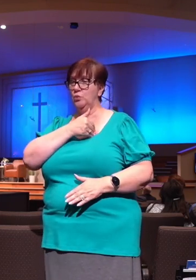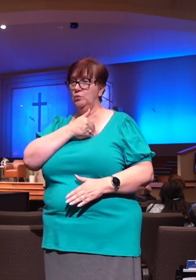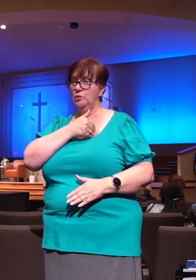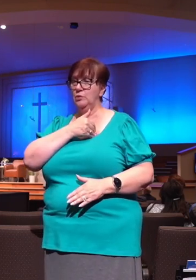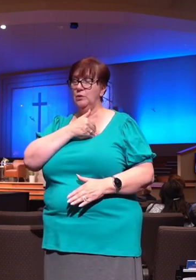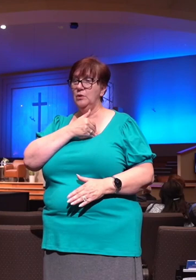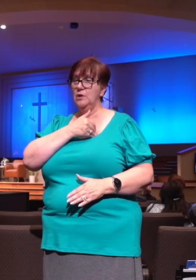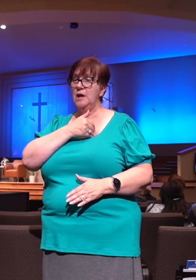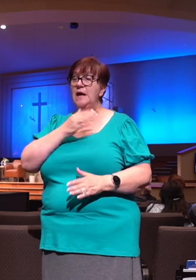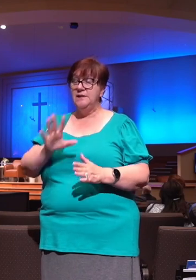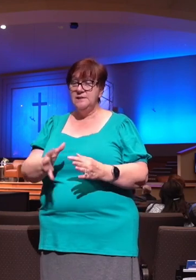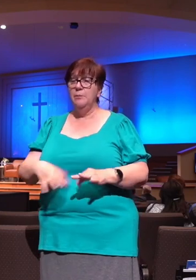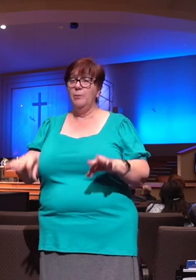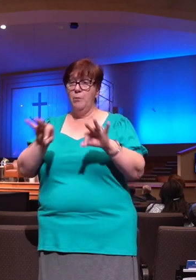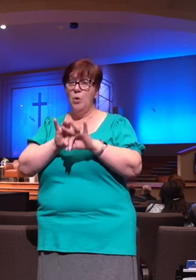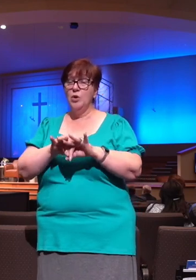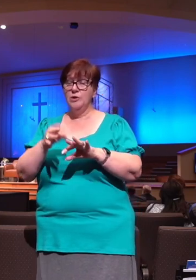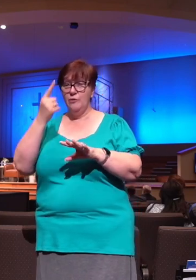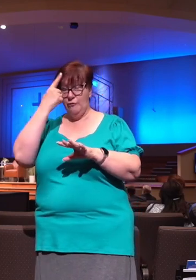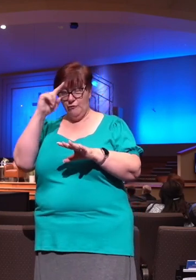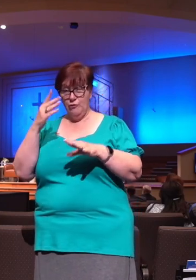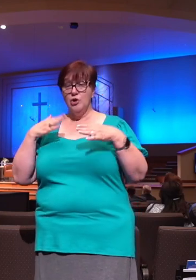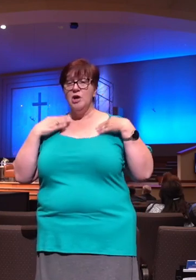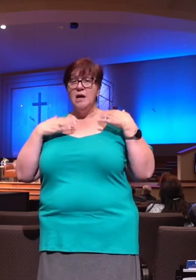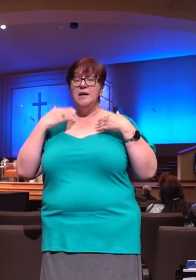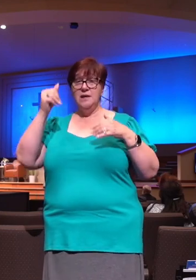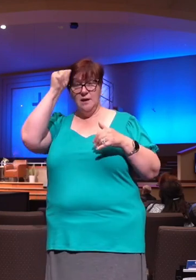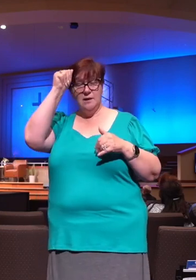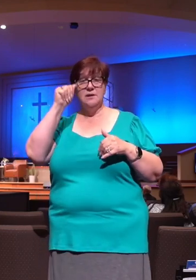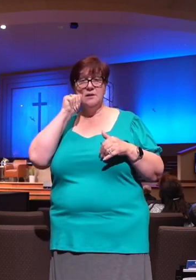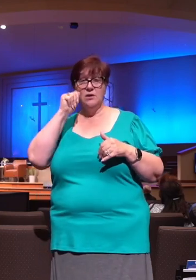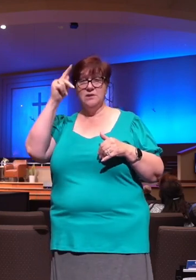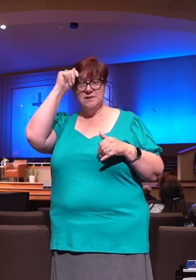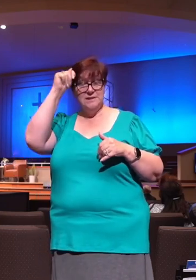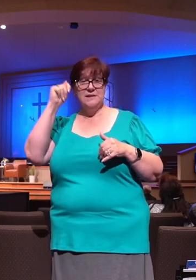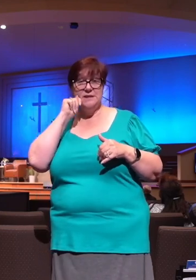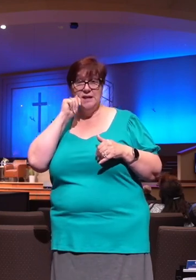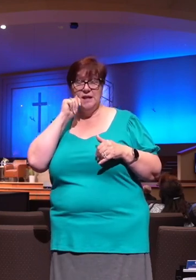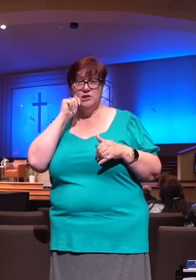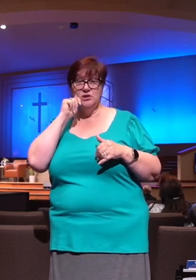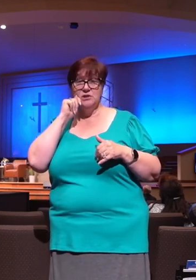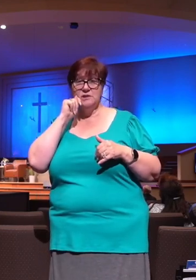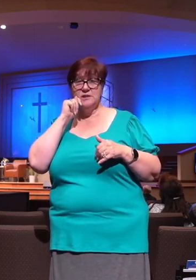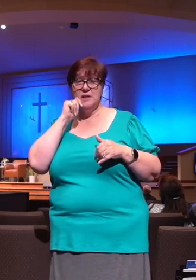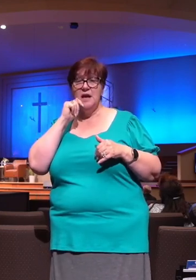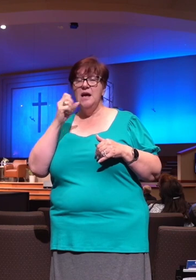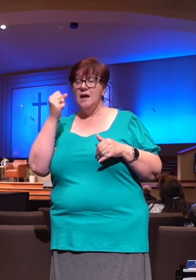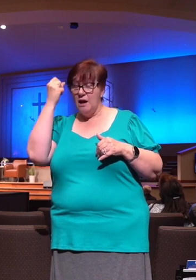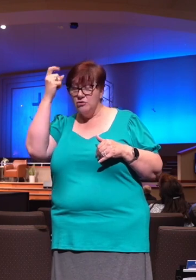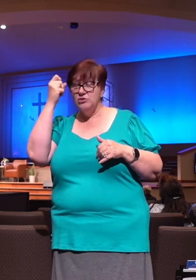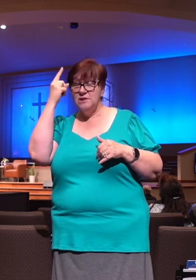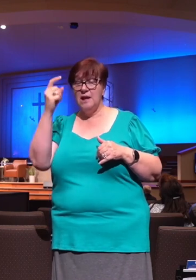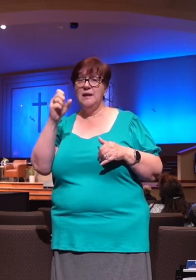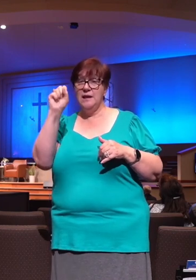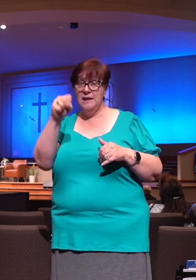and even children and teenagers that they understand that, yes, the world's provision will never satisfy.